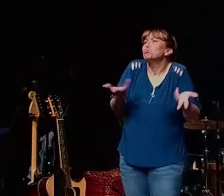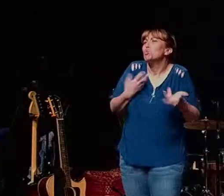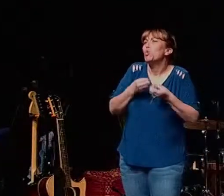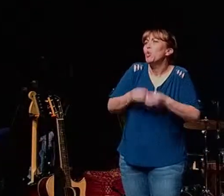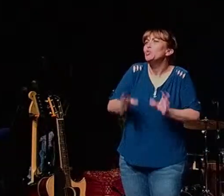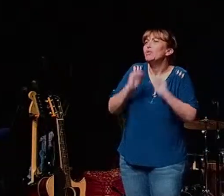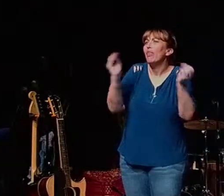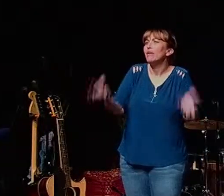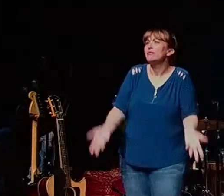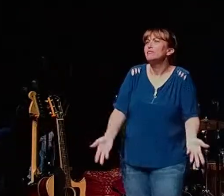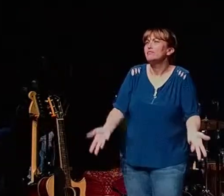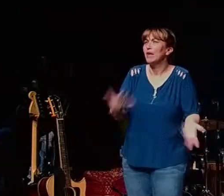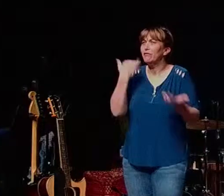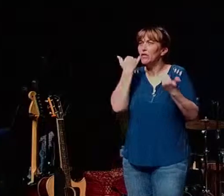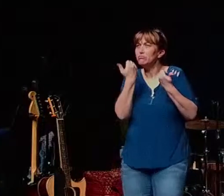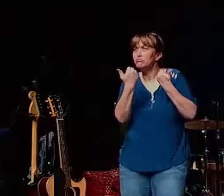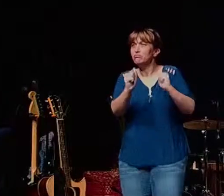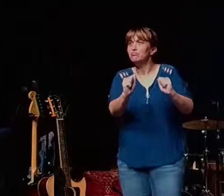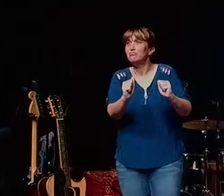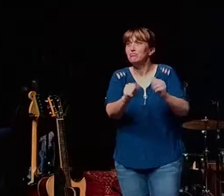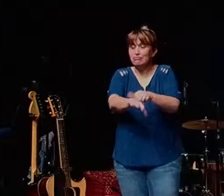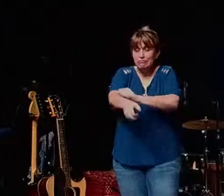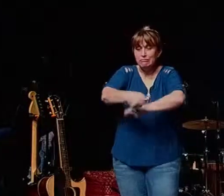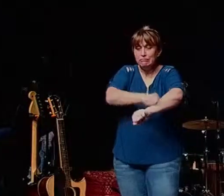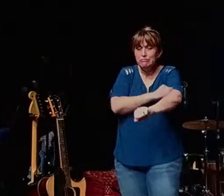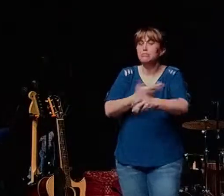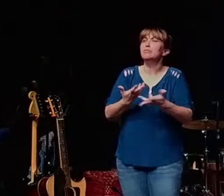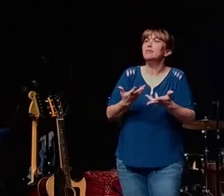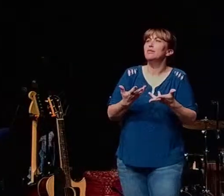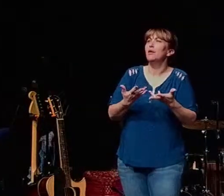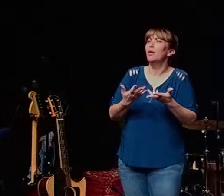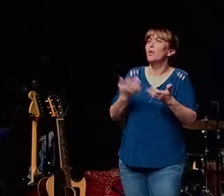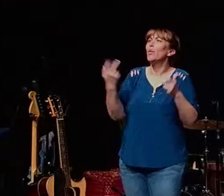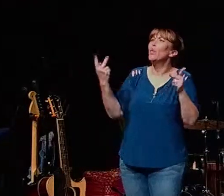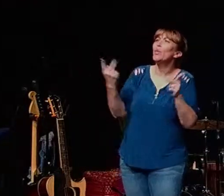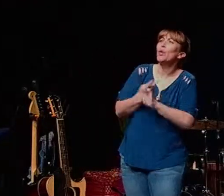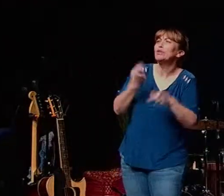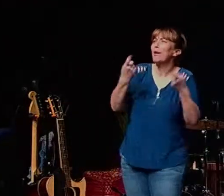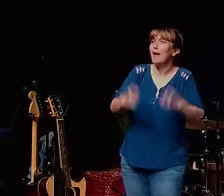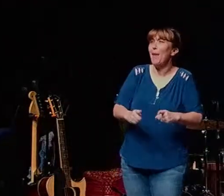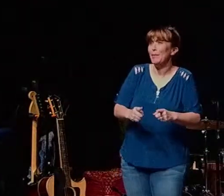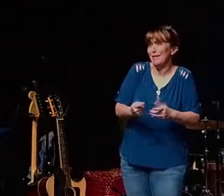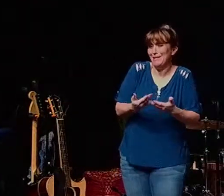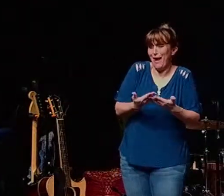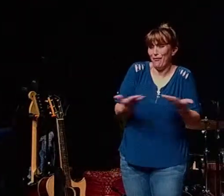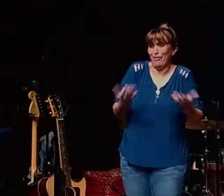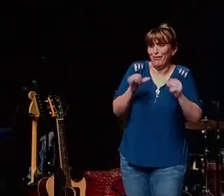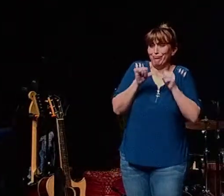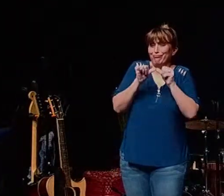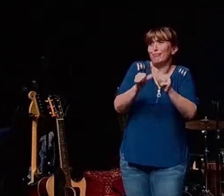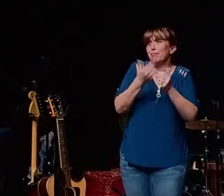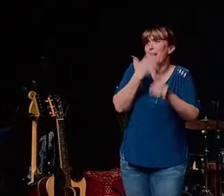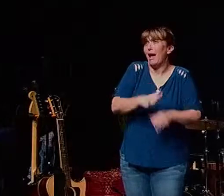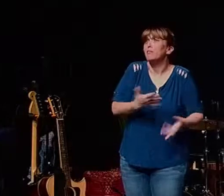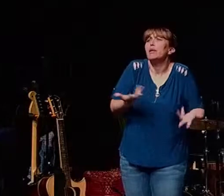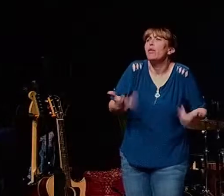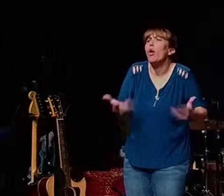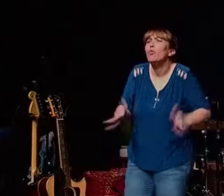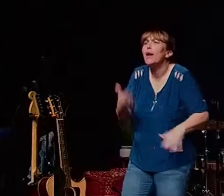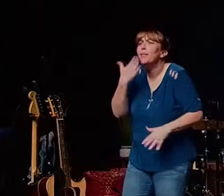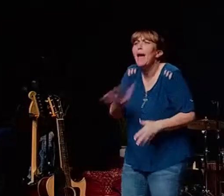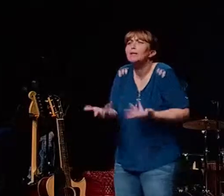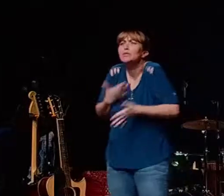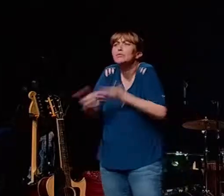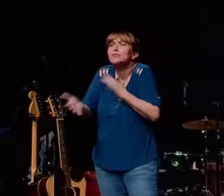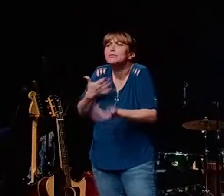solution the worst that can happen is that that things stay bad well they're bad anyway right just do